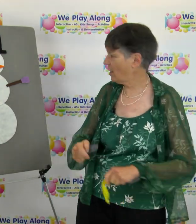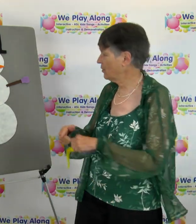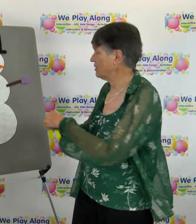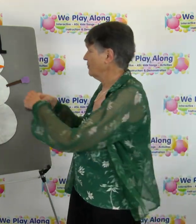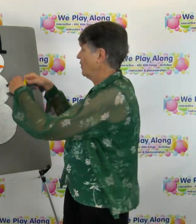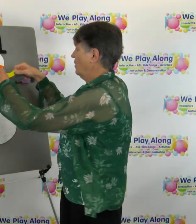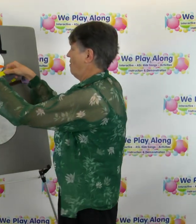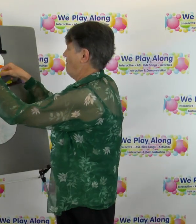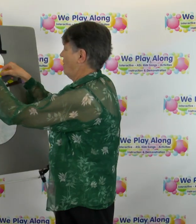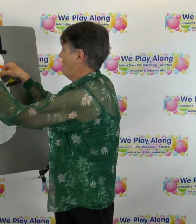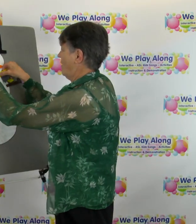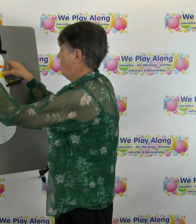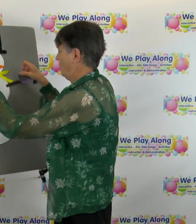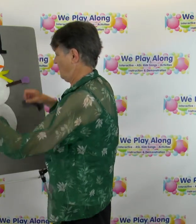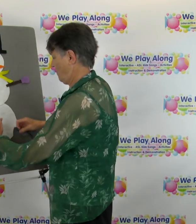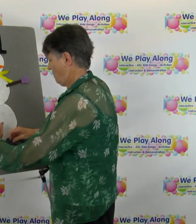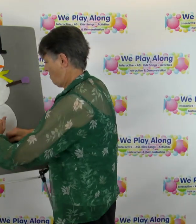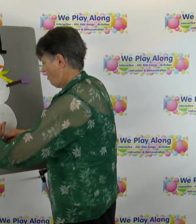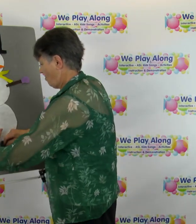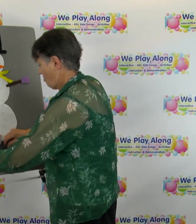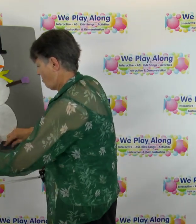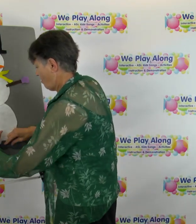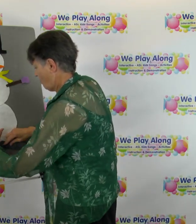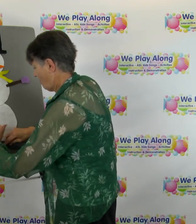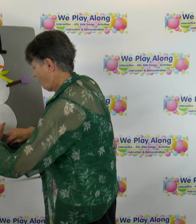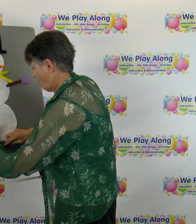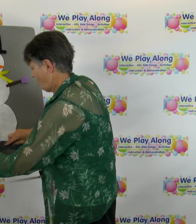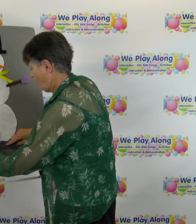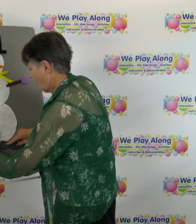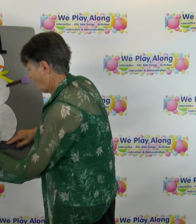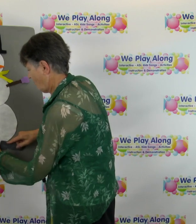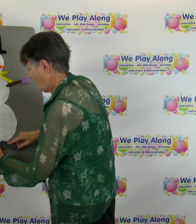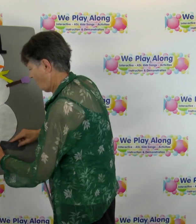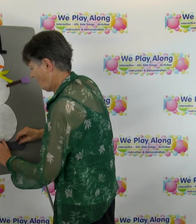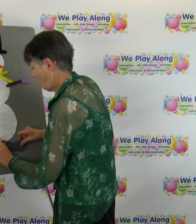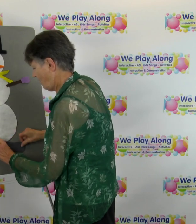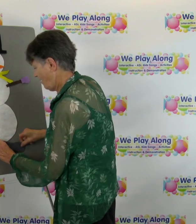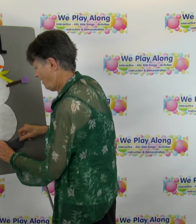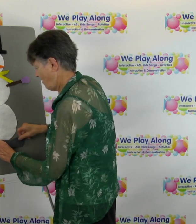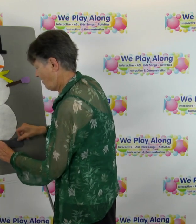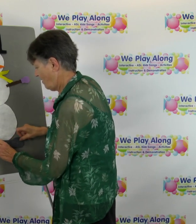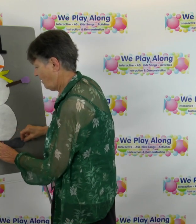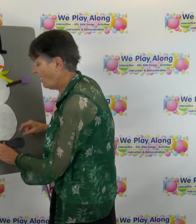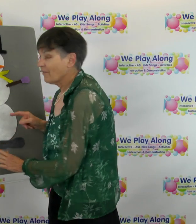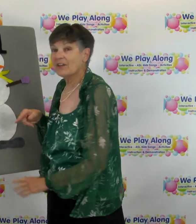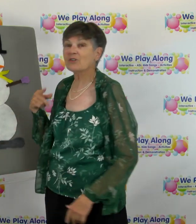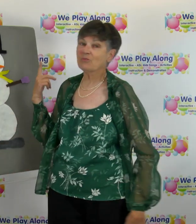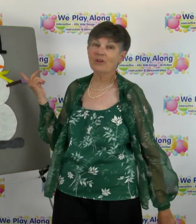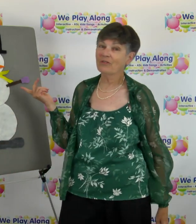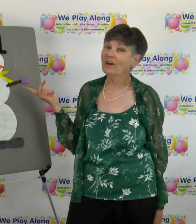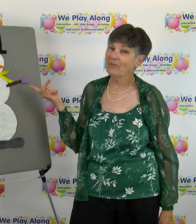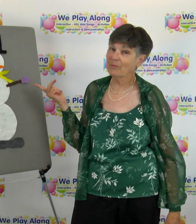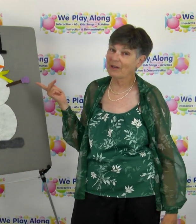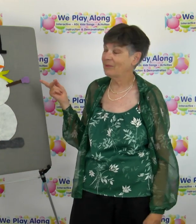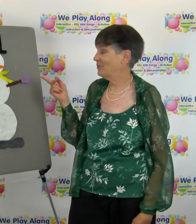colors okay this is really fun for me to be